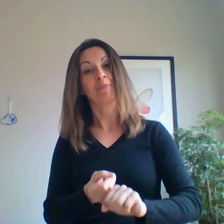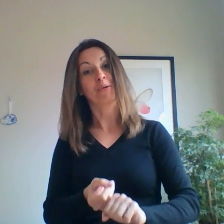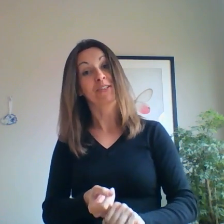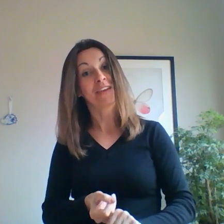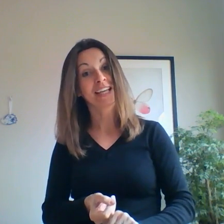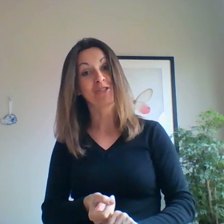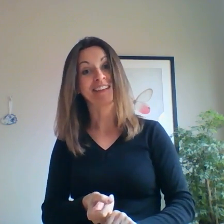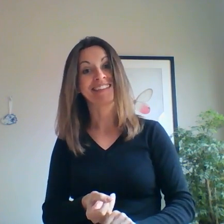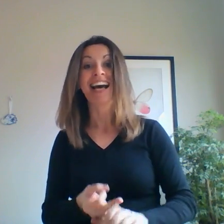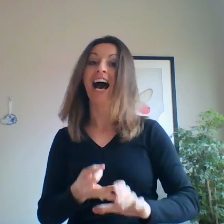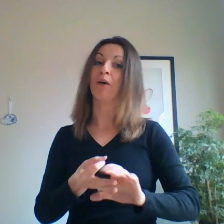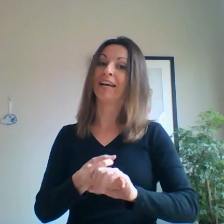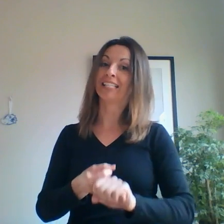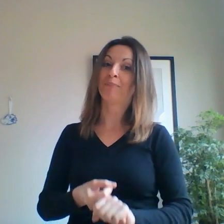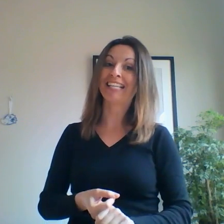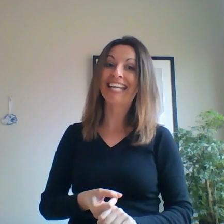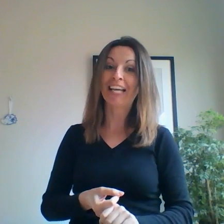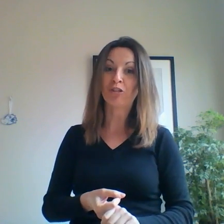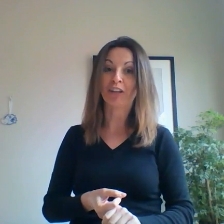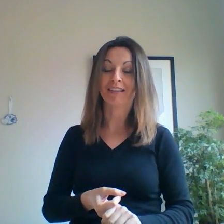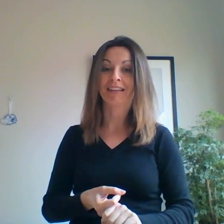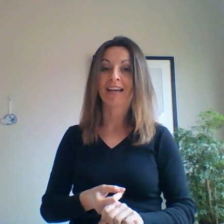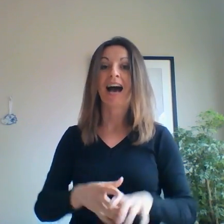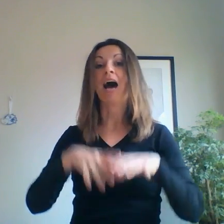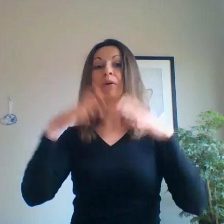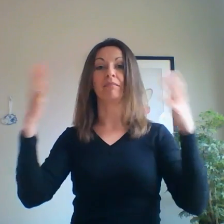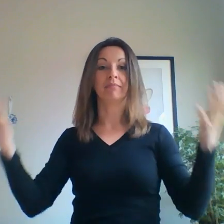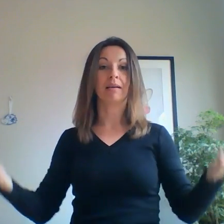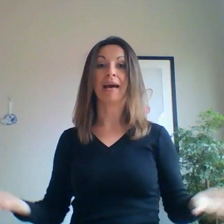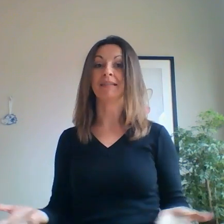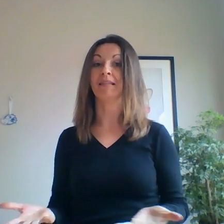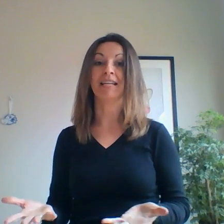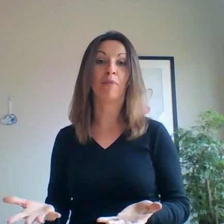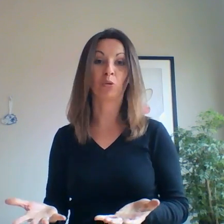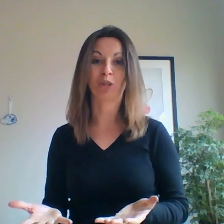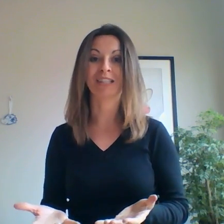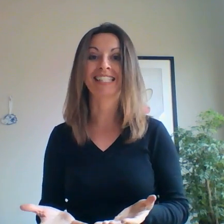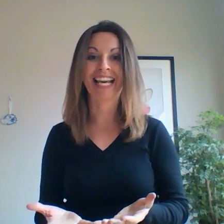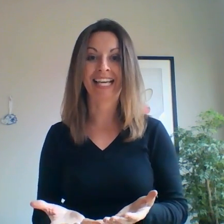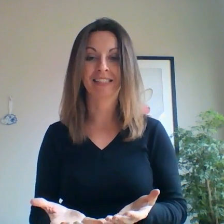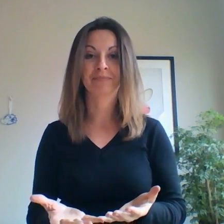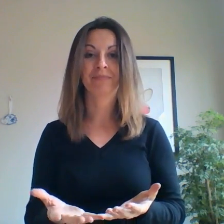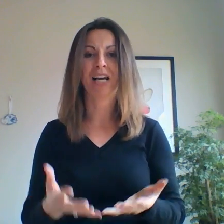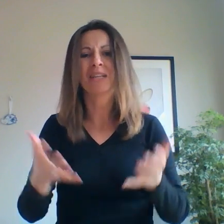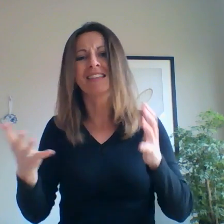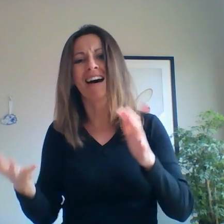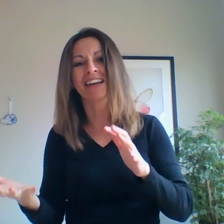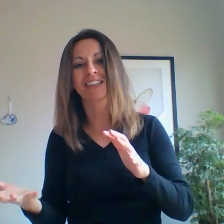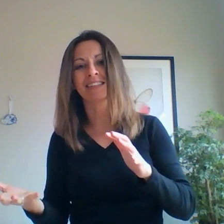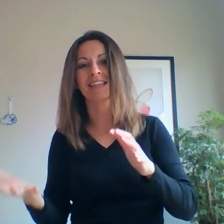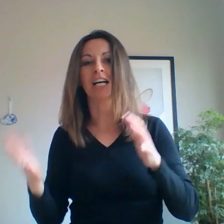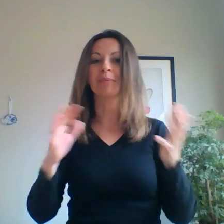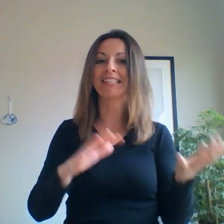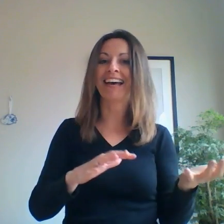motivation, our expectation, our mental and emotional state. Are we tired, upset,